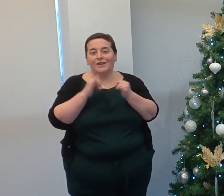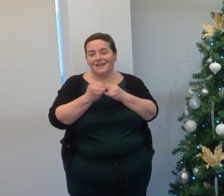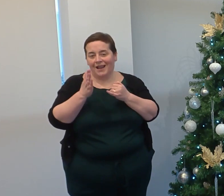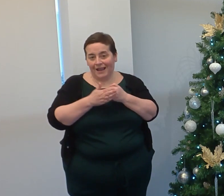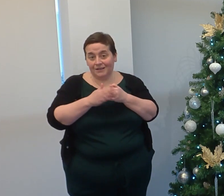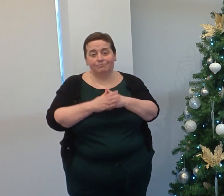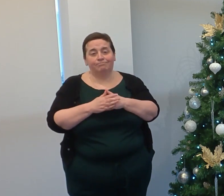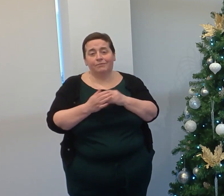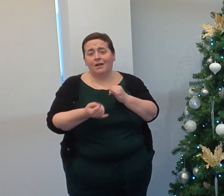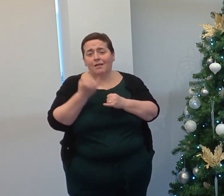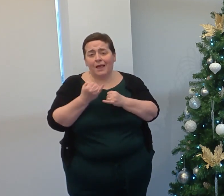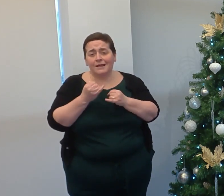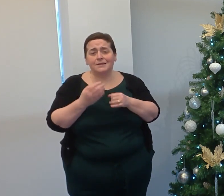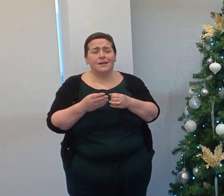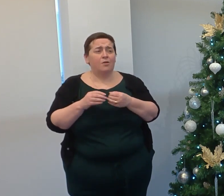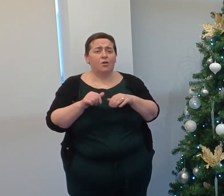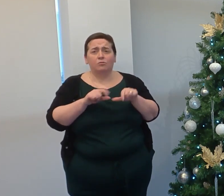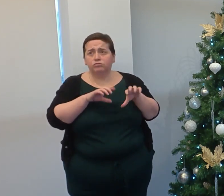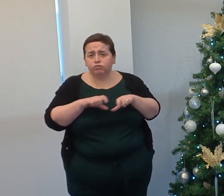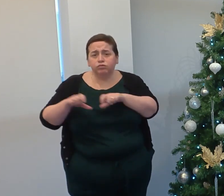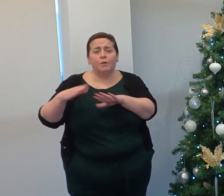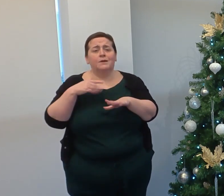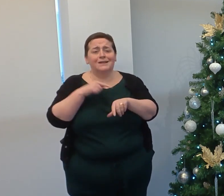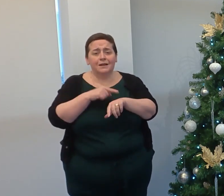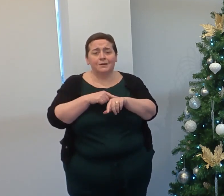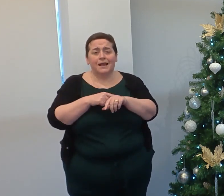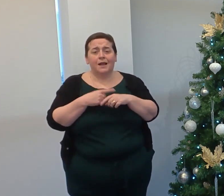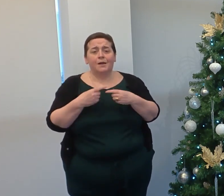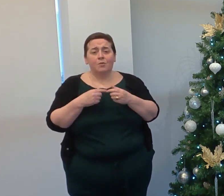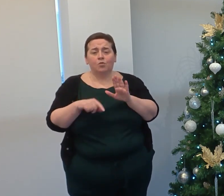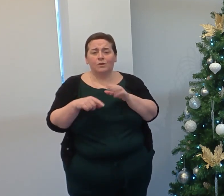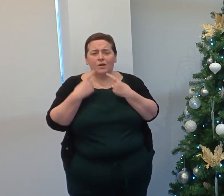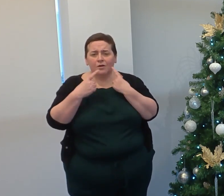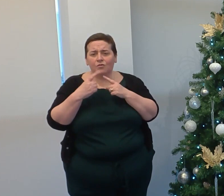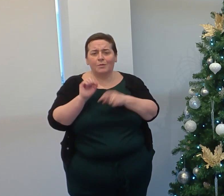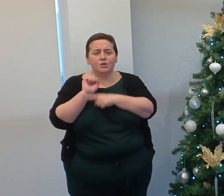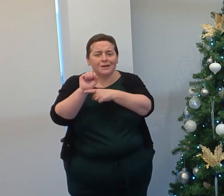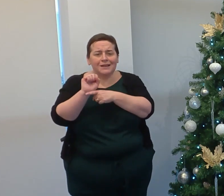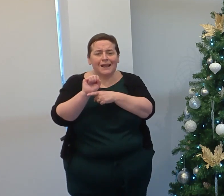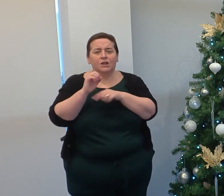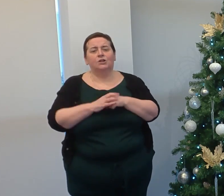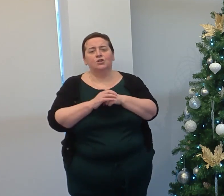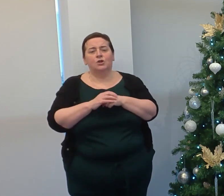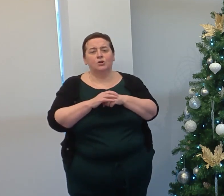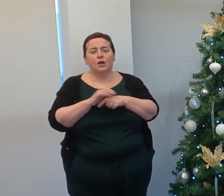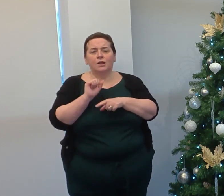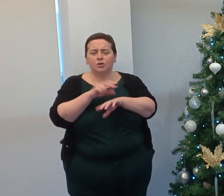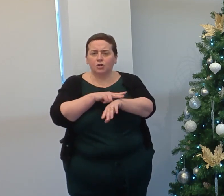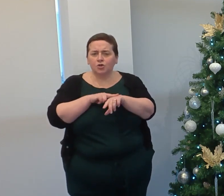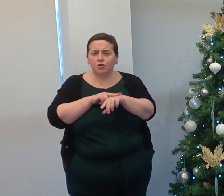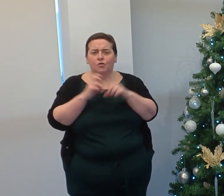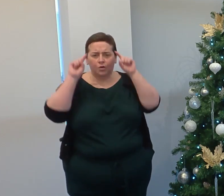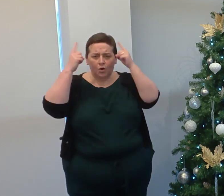And lastly, we've been spending some time with our data protection and information security officers to produce new and updated policies and procedures.